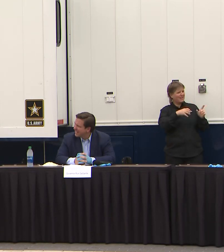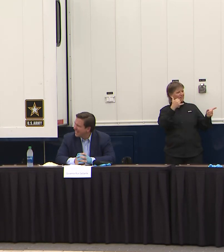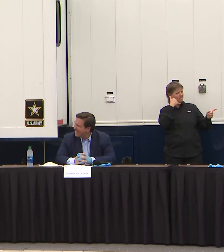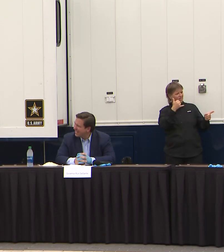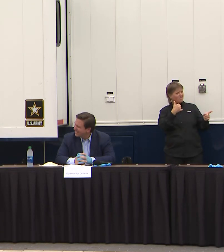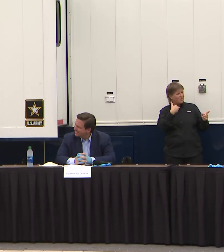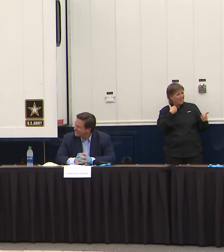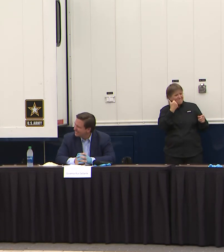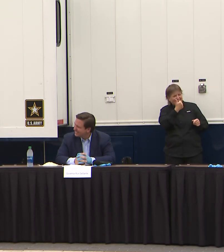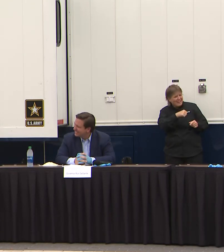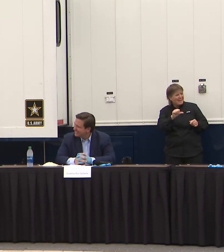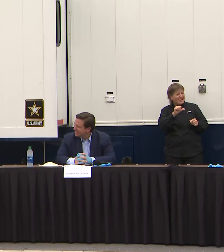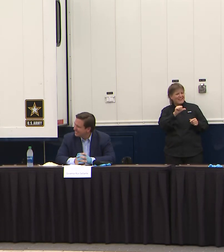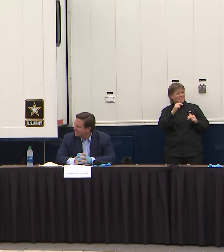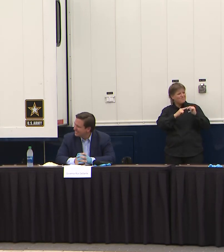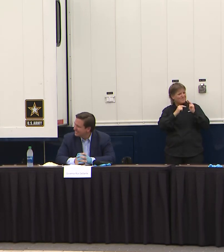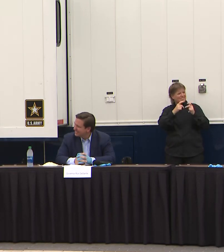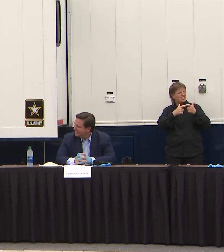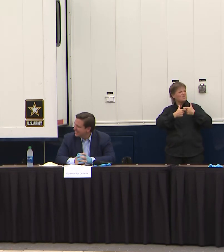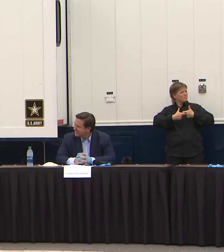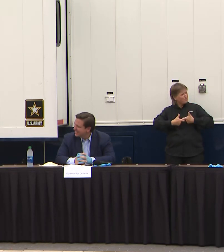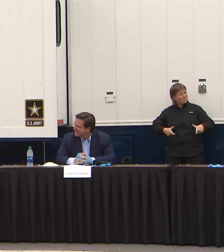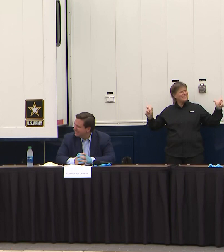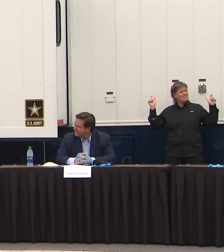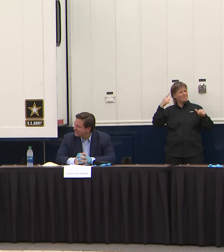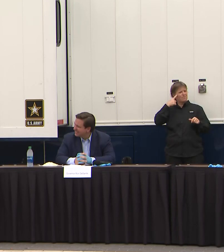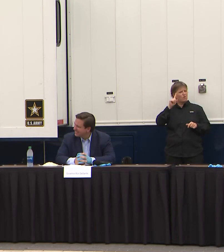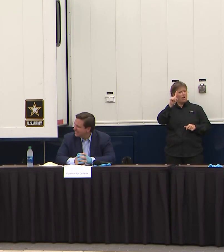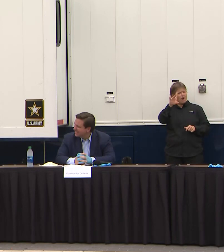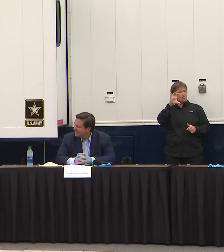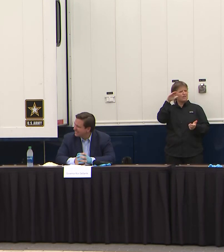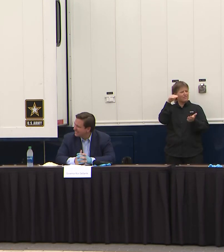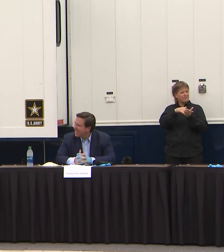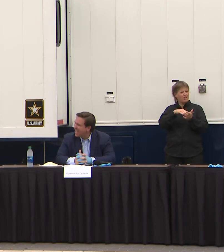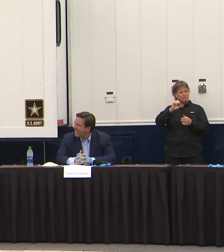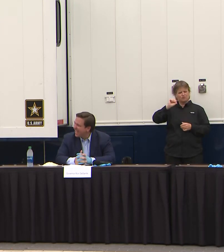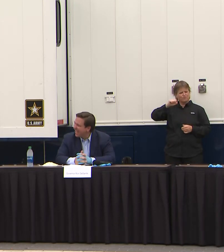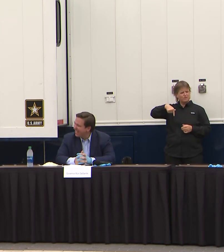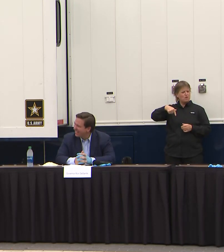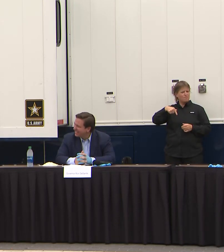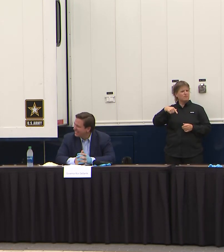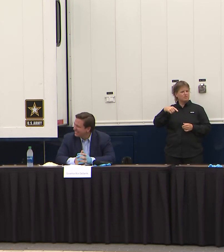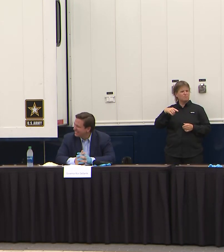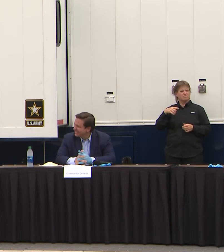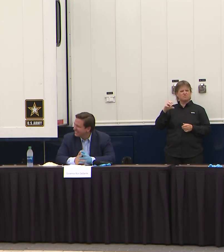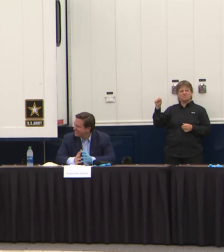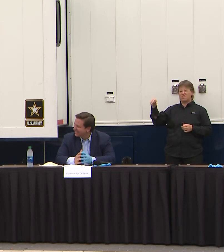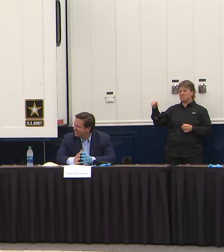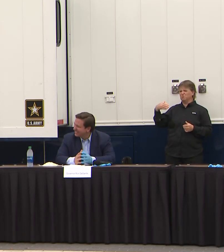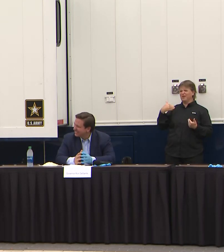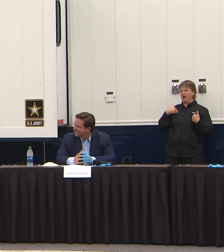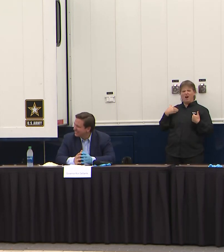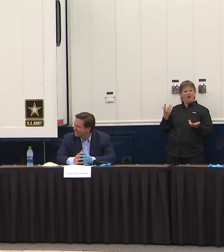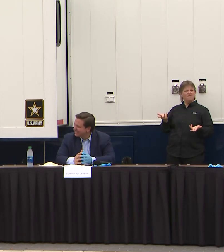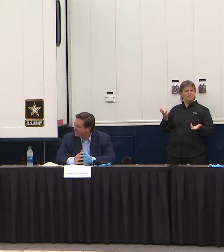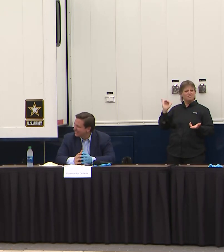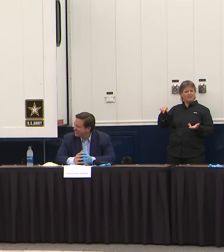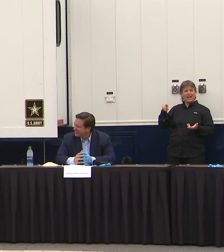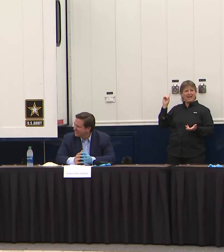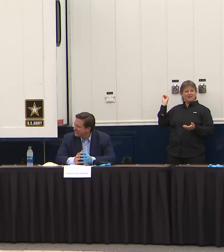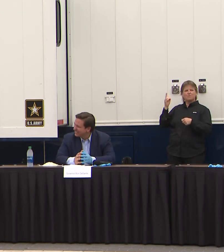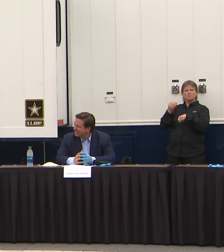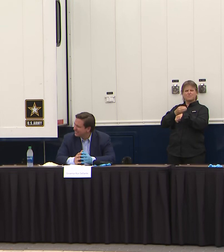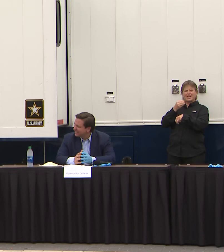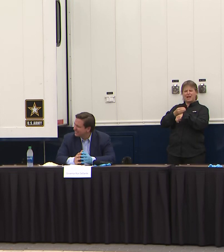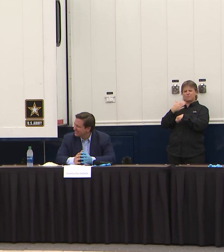foot facility somewhere in Miami-Dade County yeah we do actually but there's only one 500,000 square foot facility that we know of and that's in the city of Miami